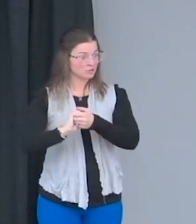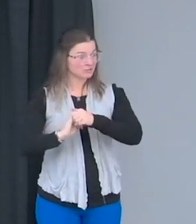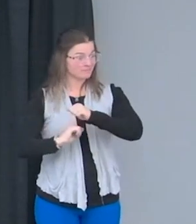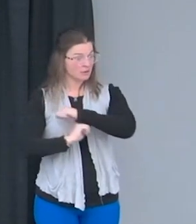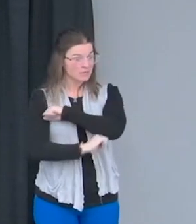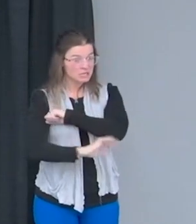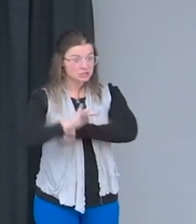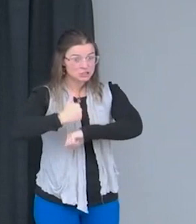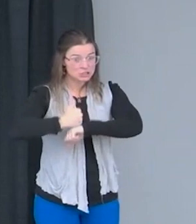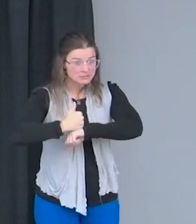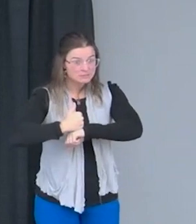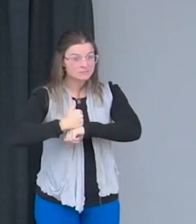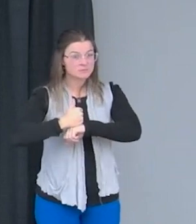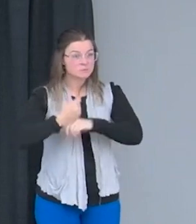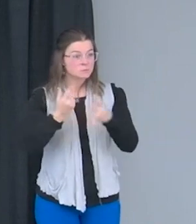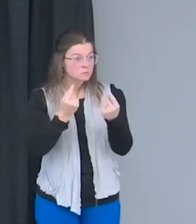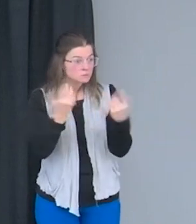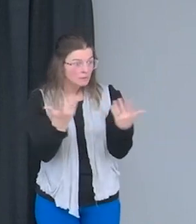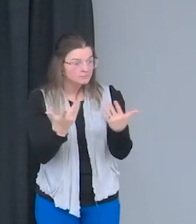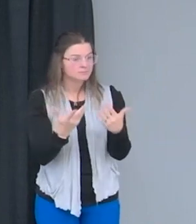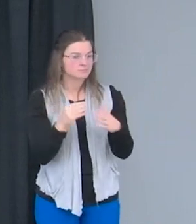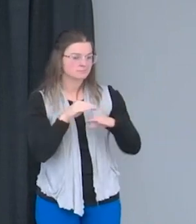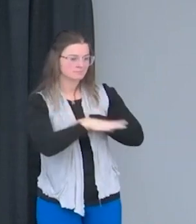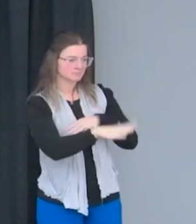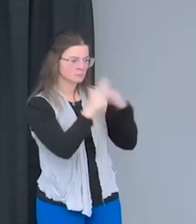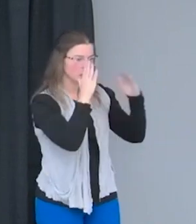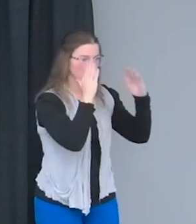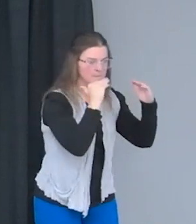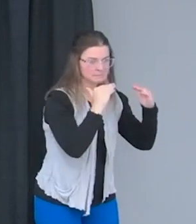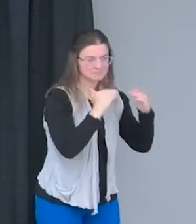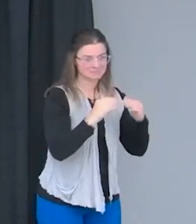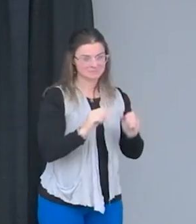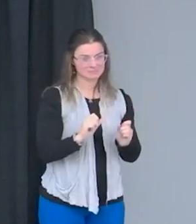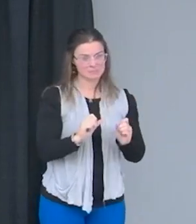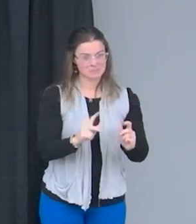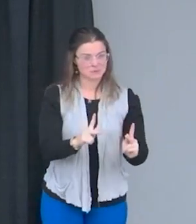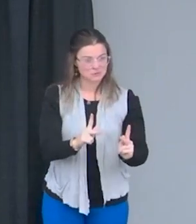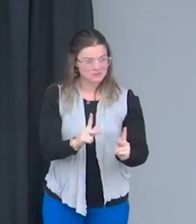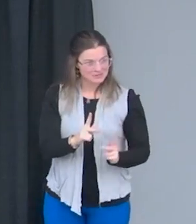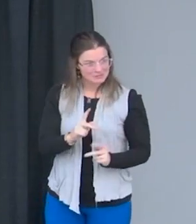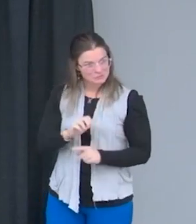hope, opportunity, training,